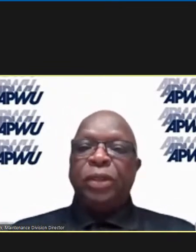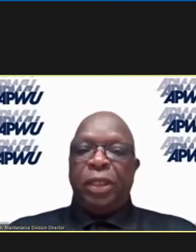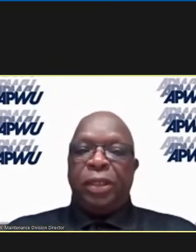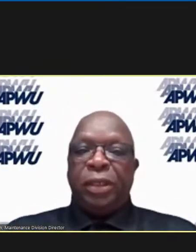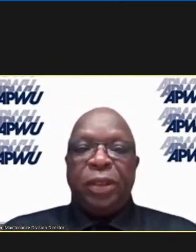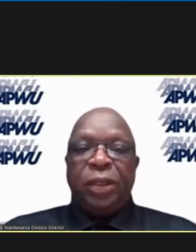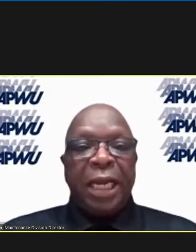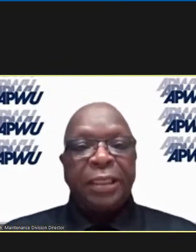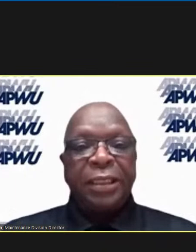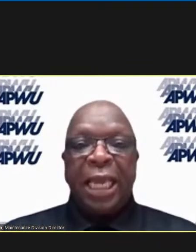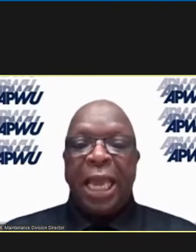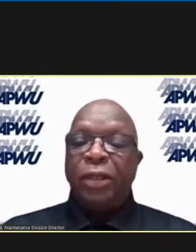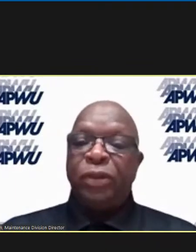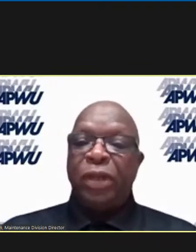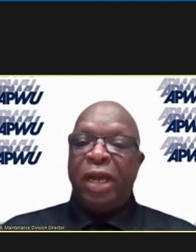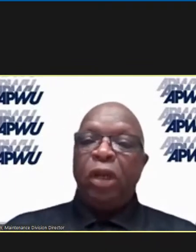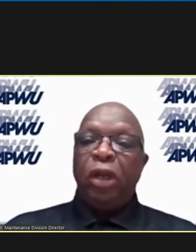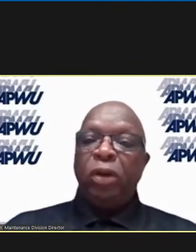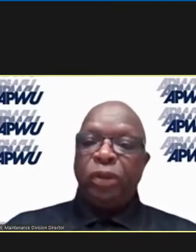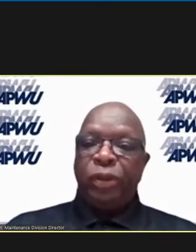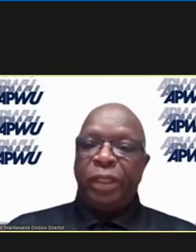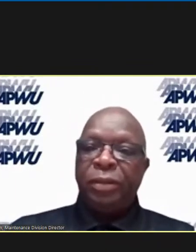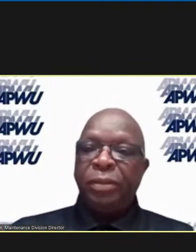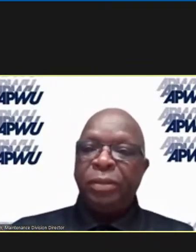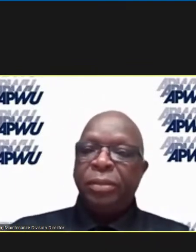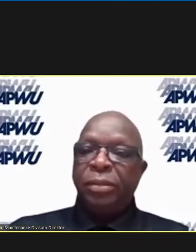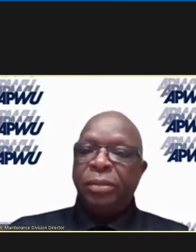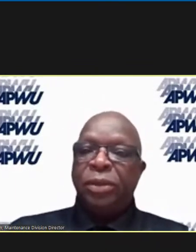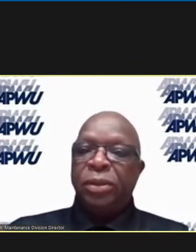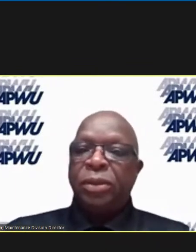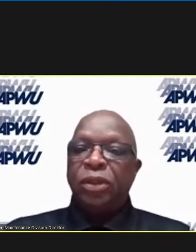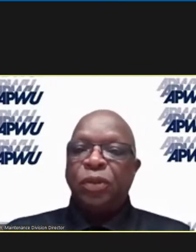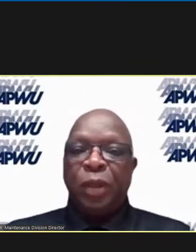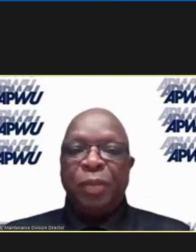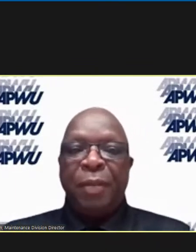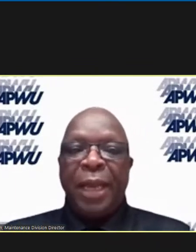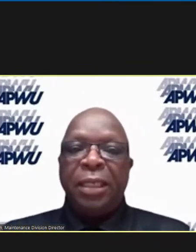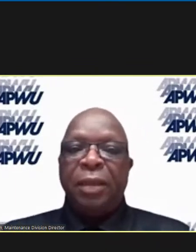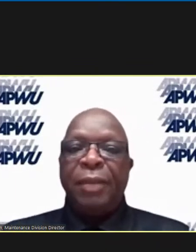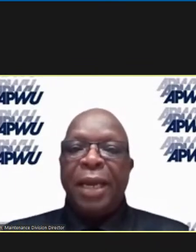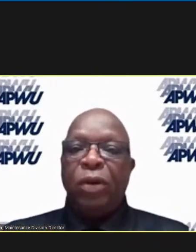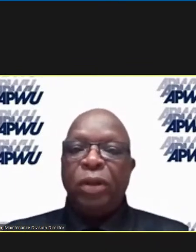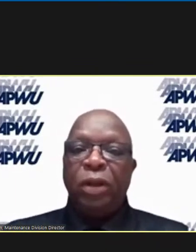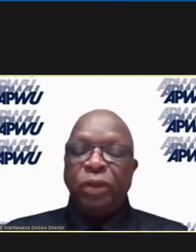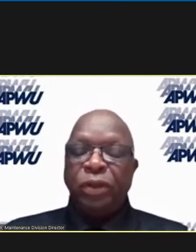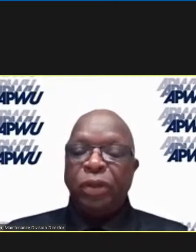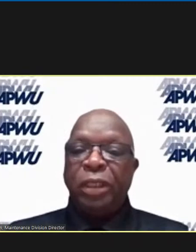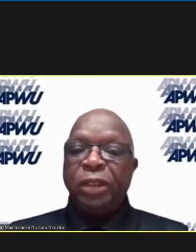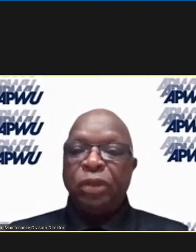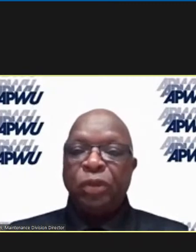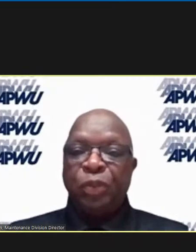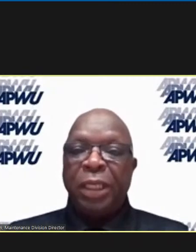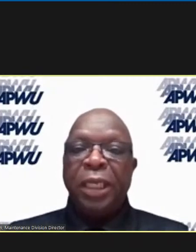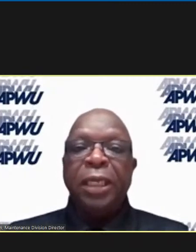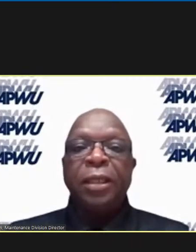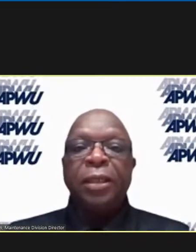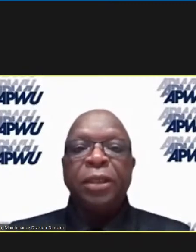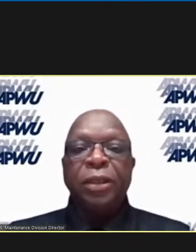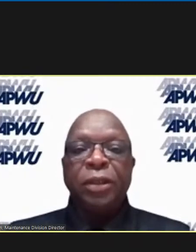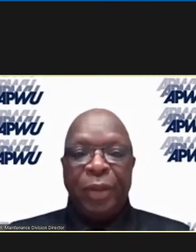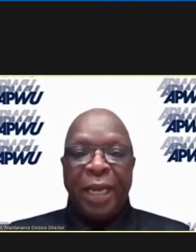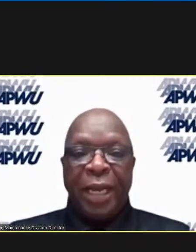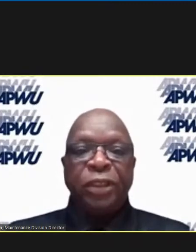we do not, I can say, I do not have the luxury to speak my mind. My only luxury is to speak